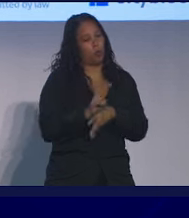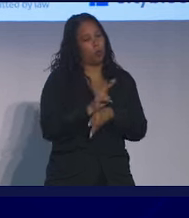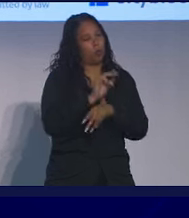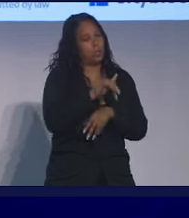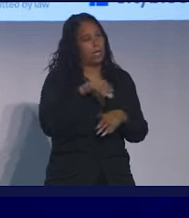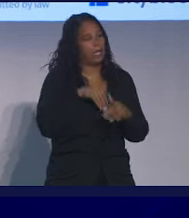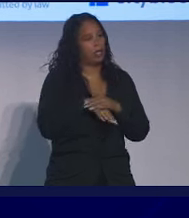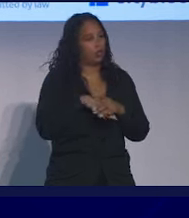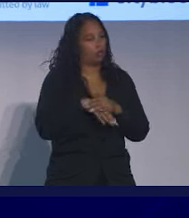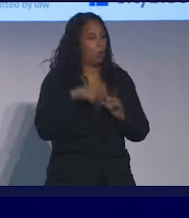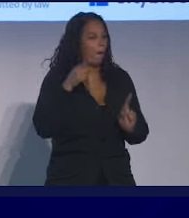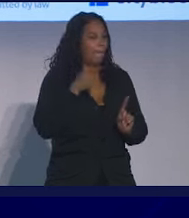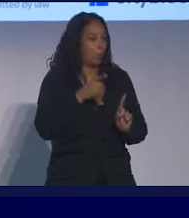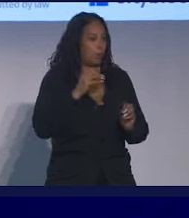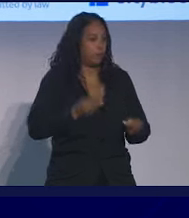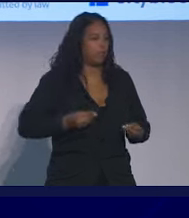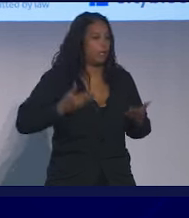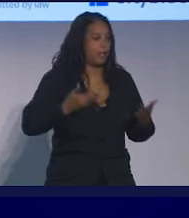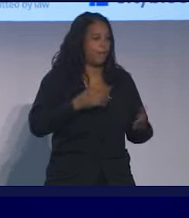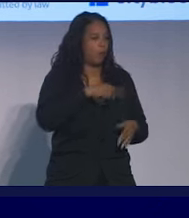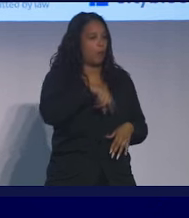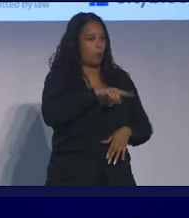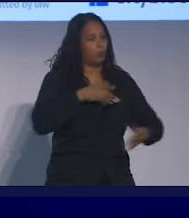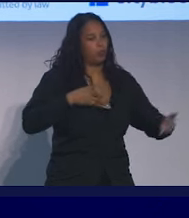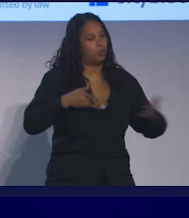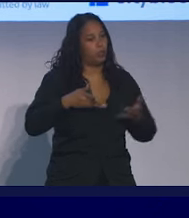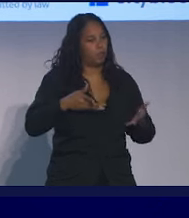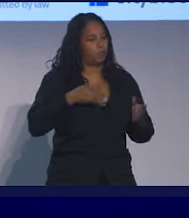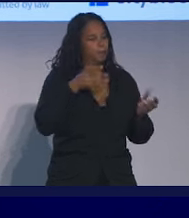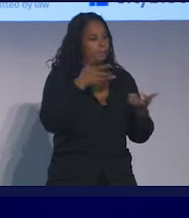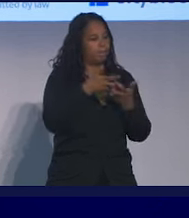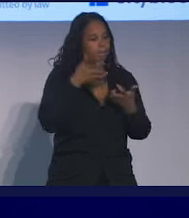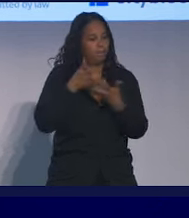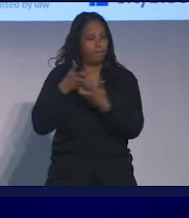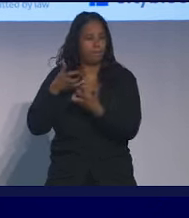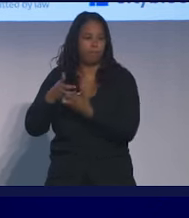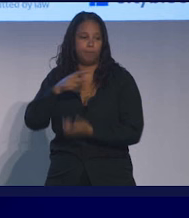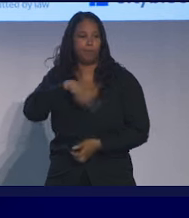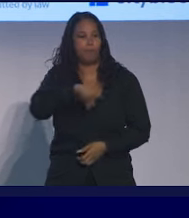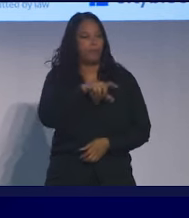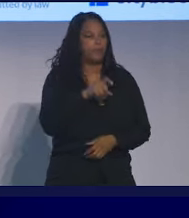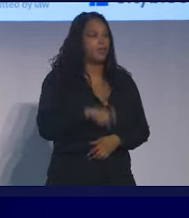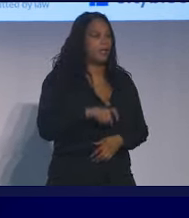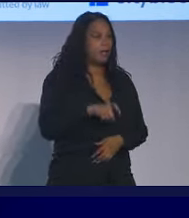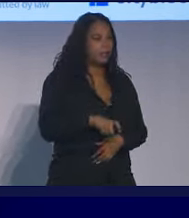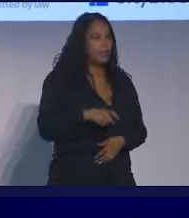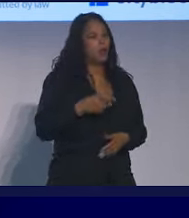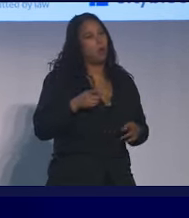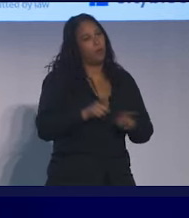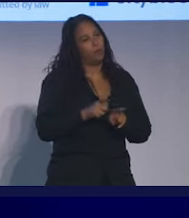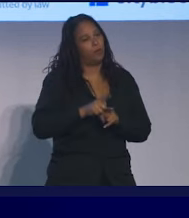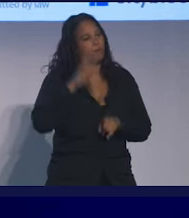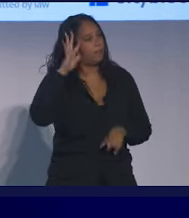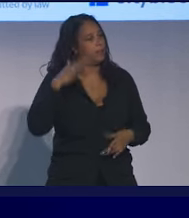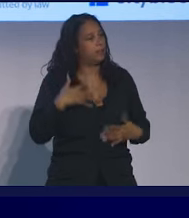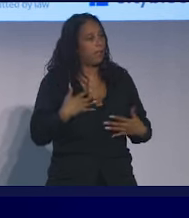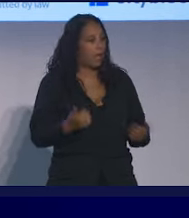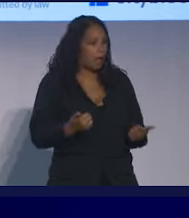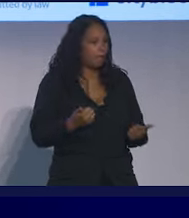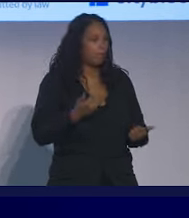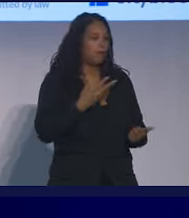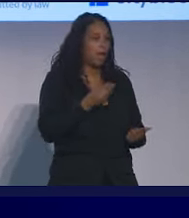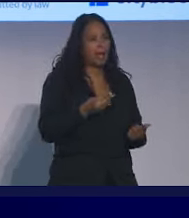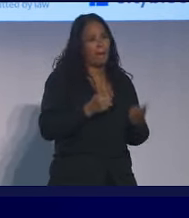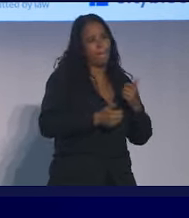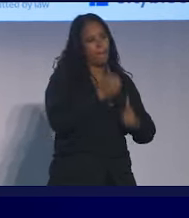services that are tailored to their needs. Be that primary care or mental health or more often the first thing that folks need is social